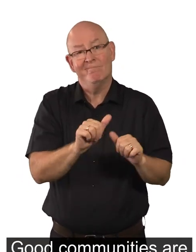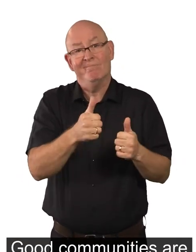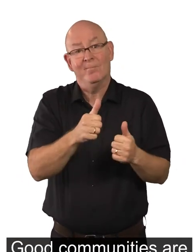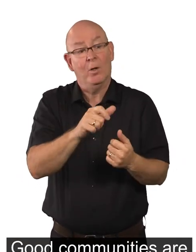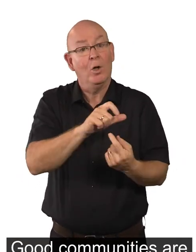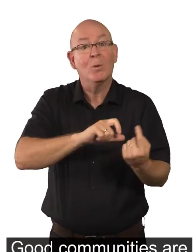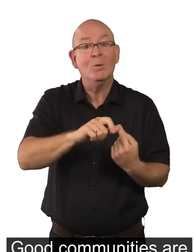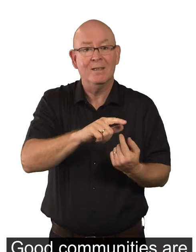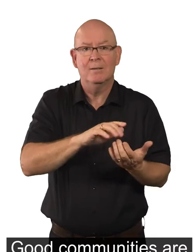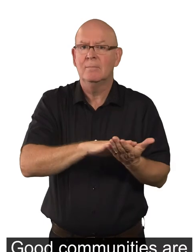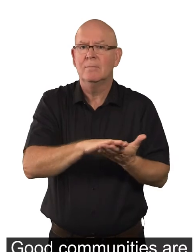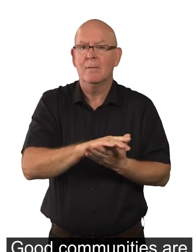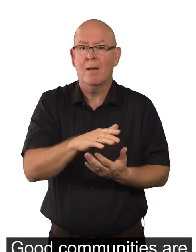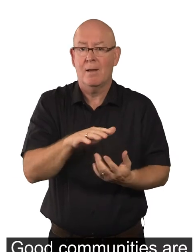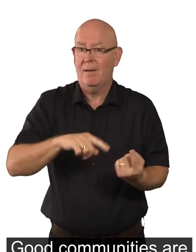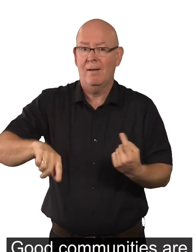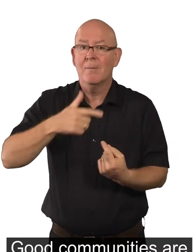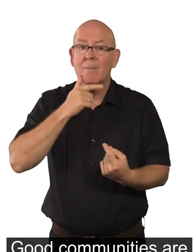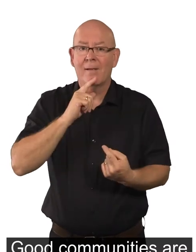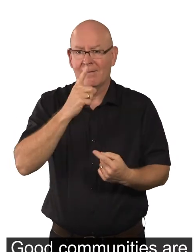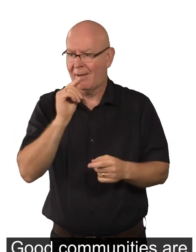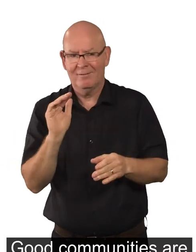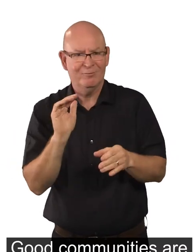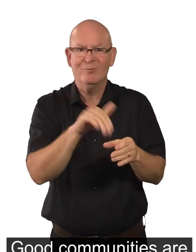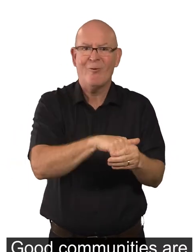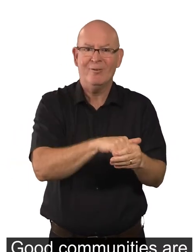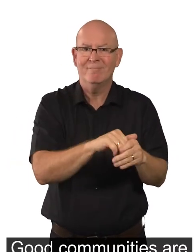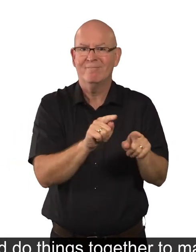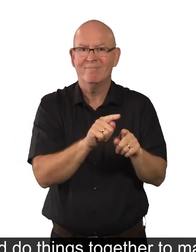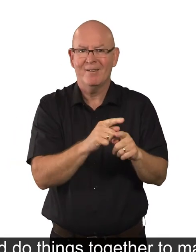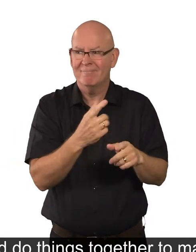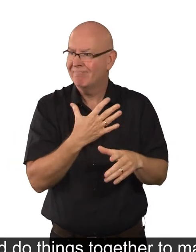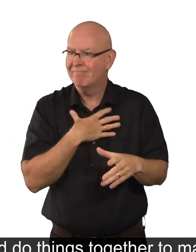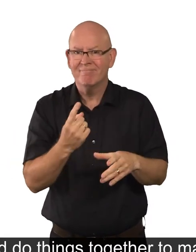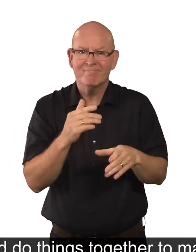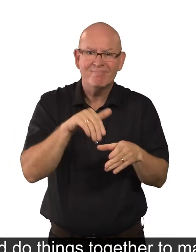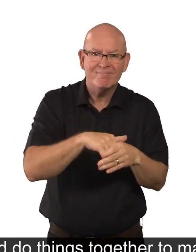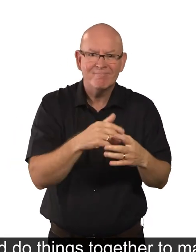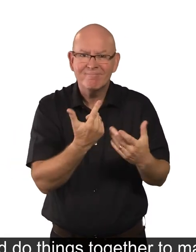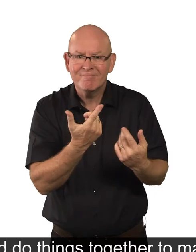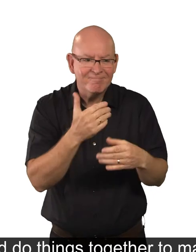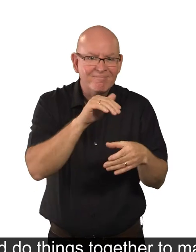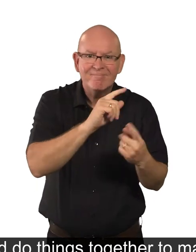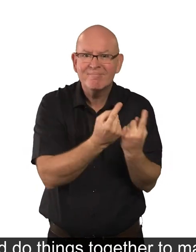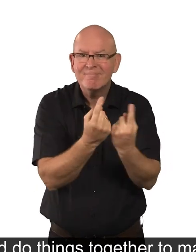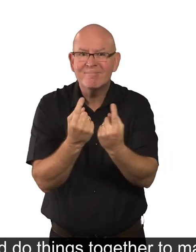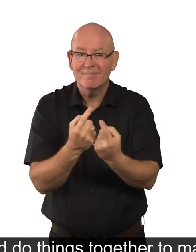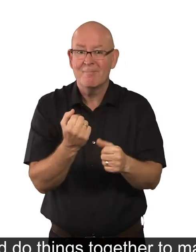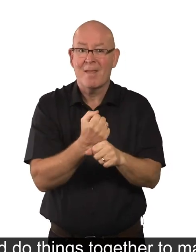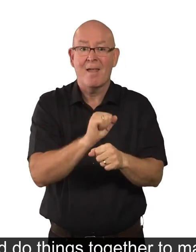Good communities are places where people join in and do things together to make their area a